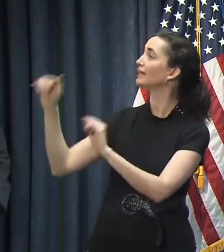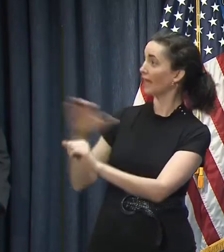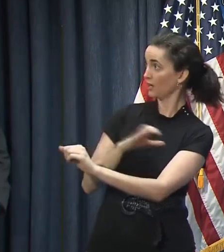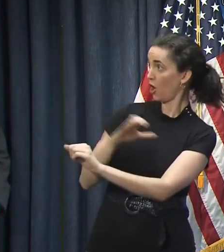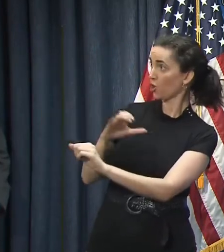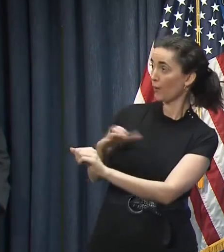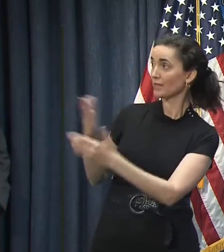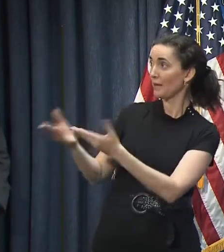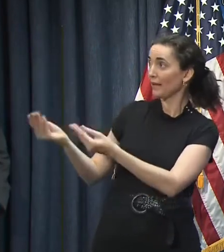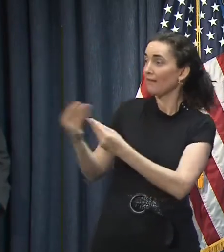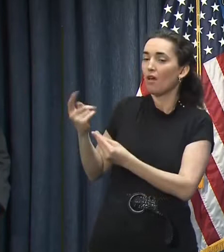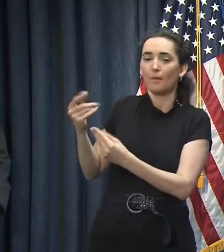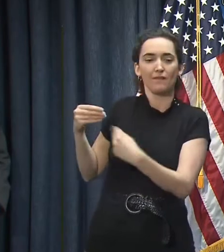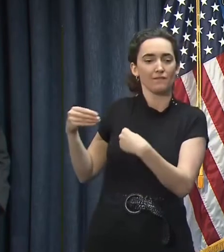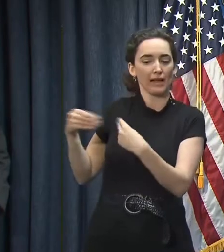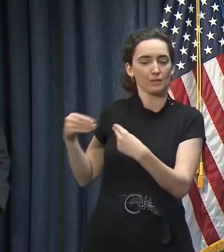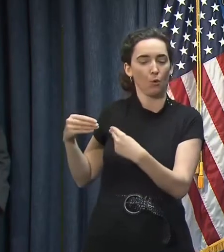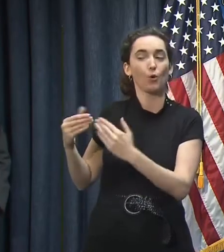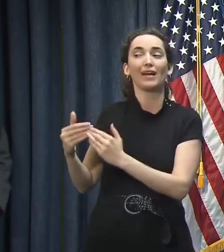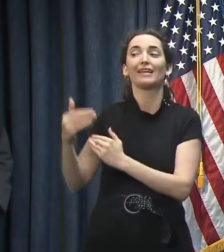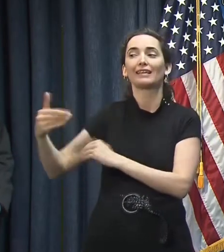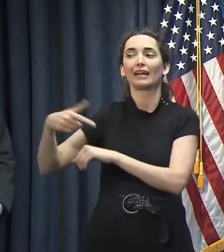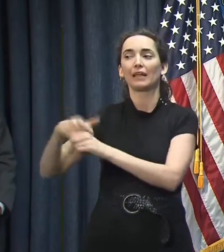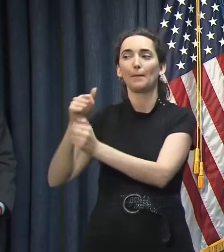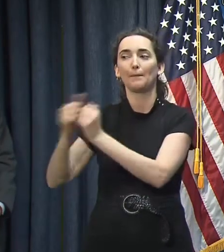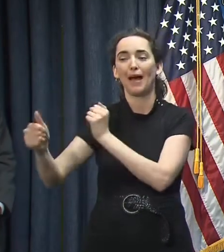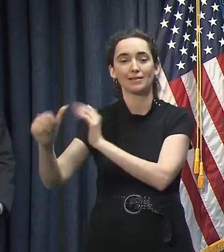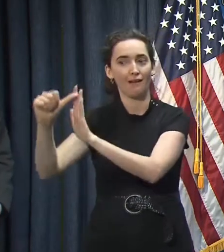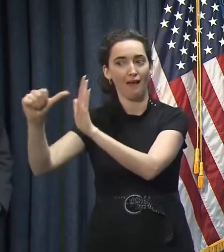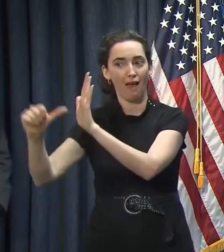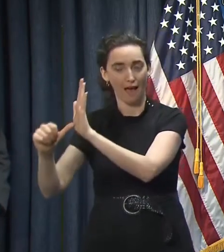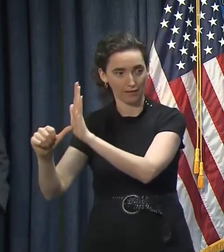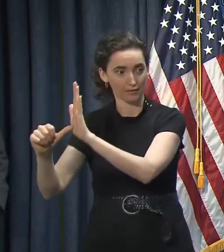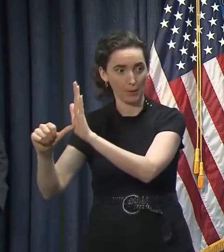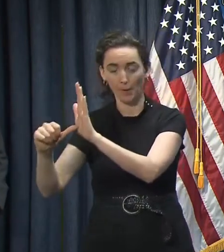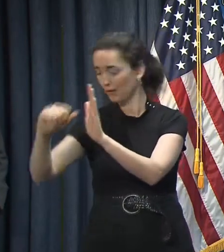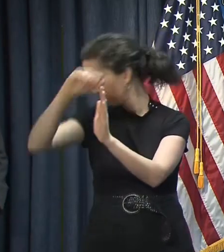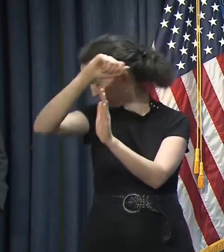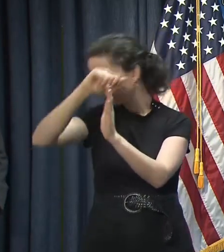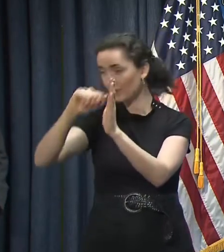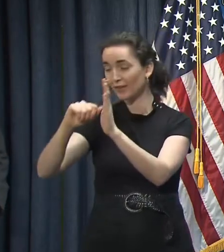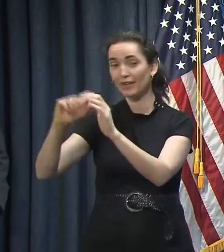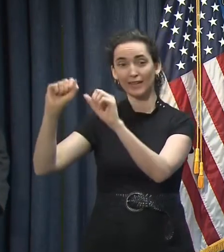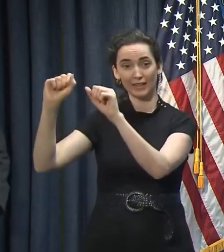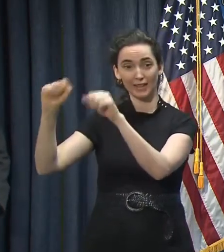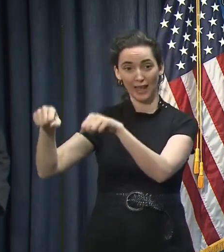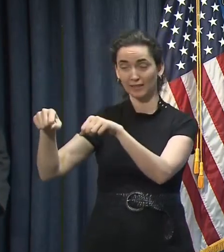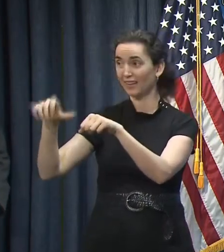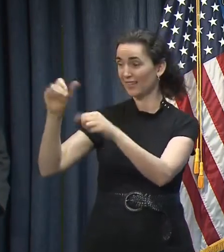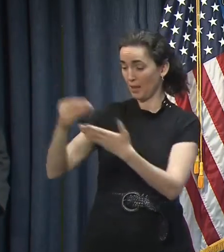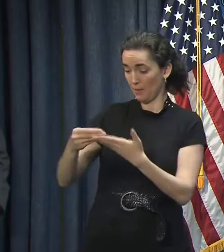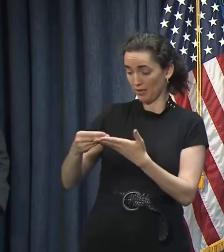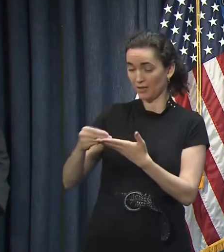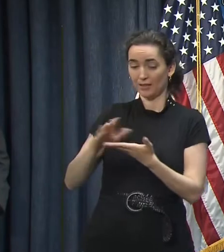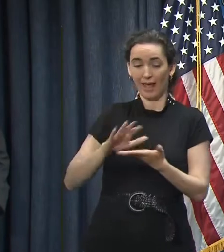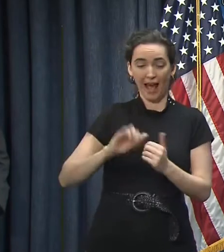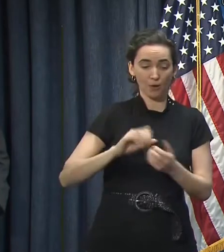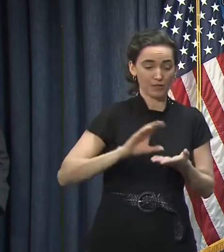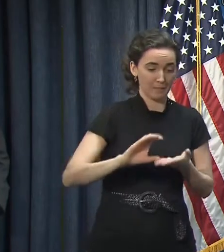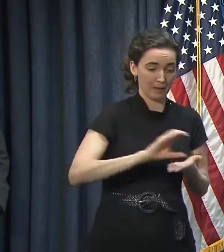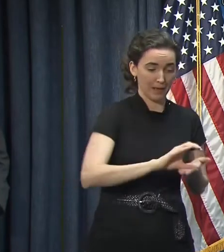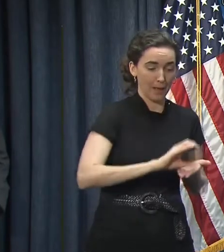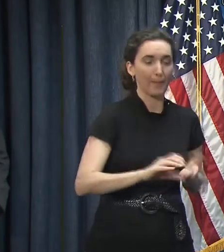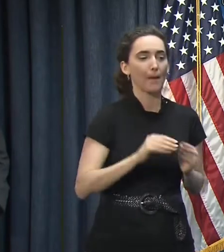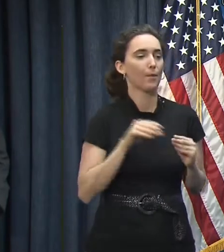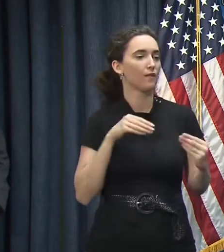may create the next time they pass an act that may retroactively make that funding more flexible. Because if they do